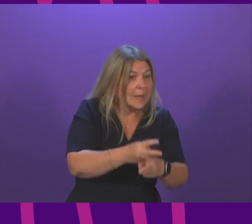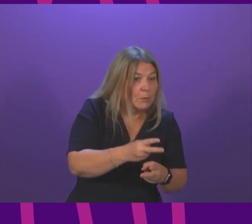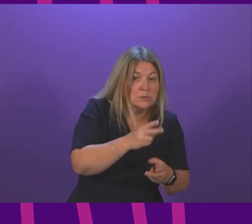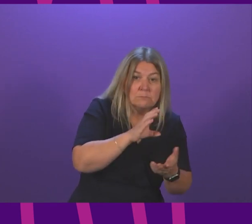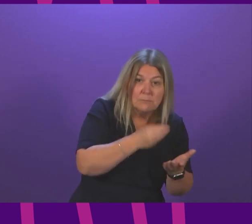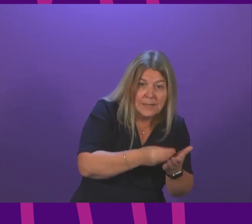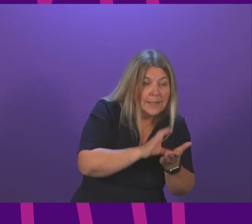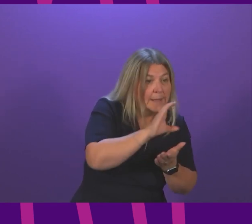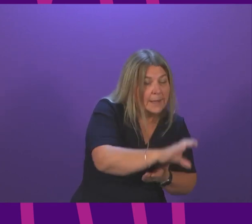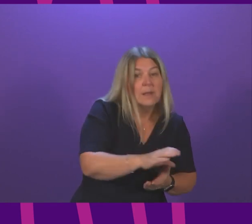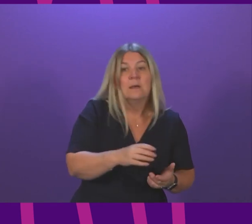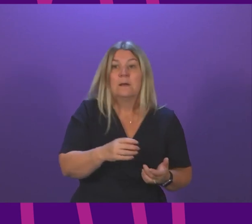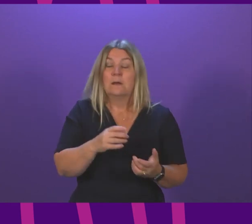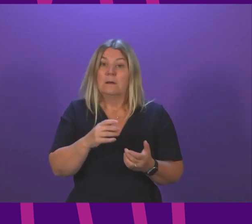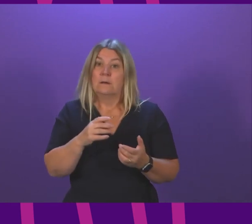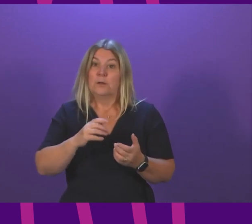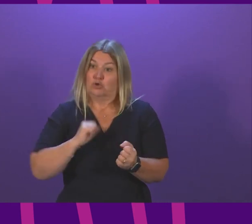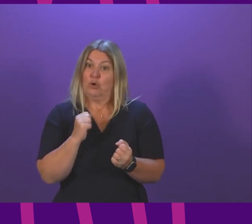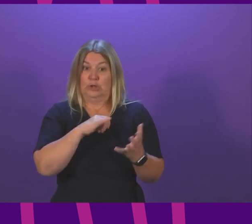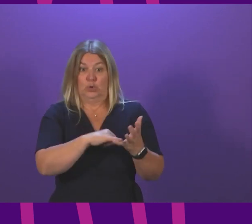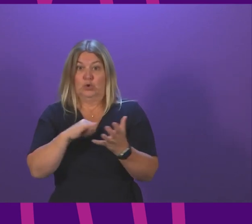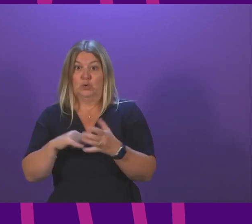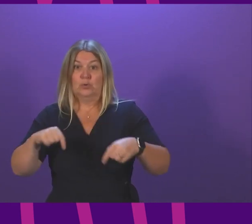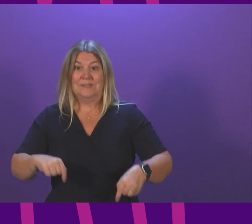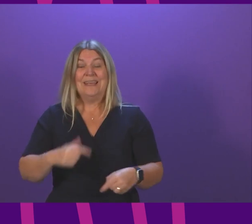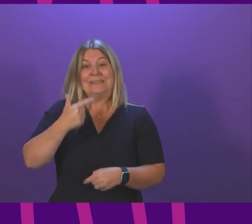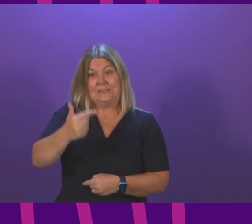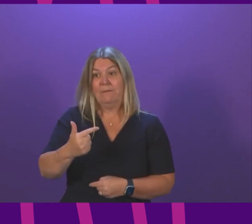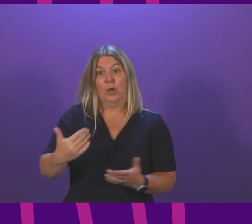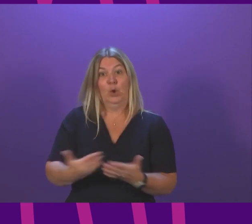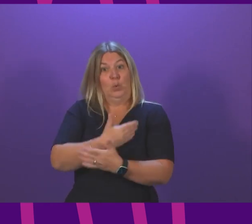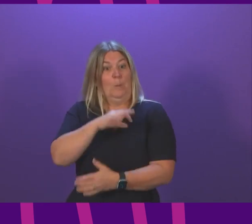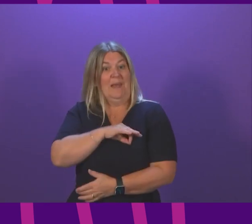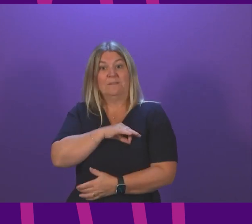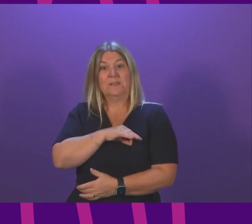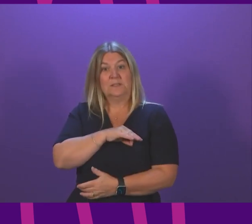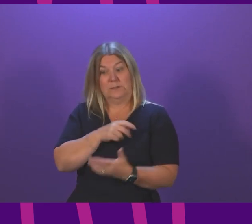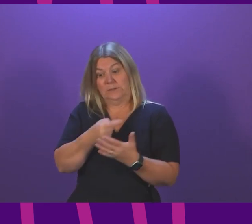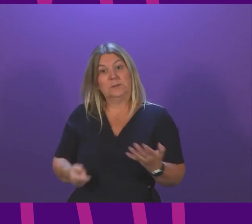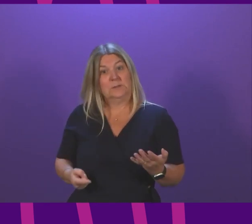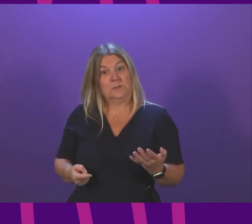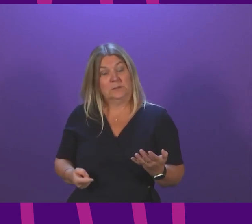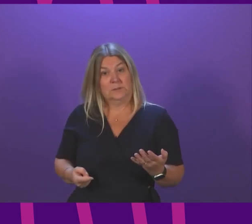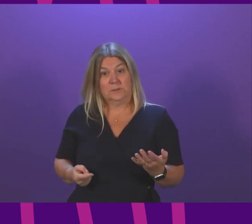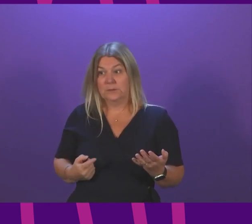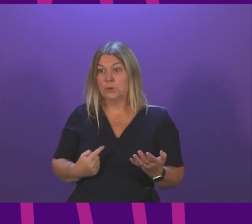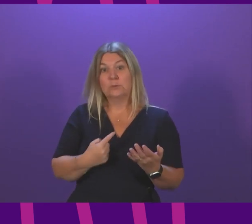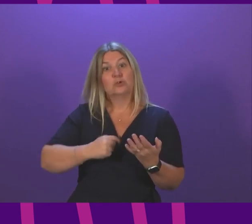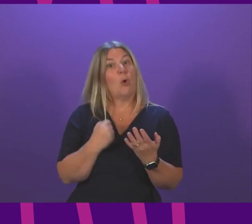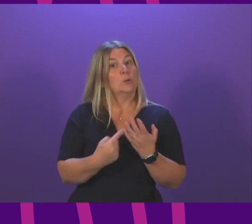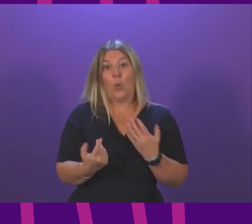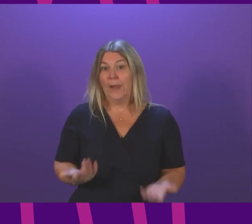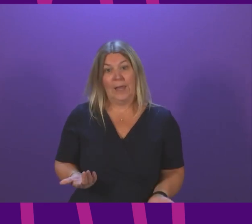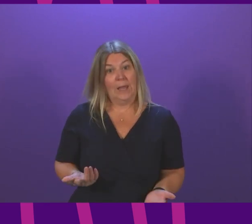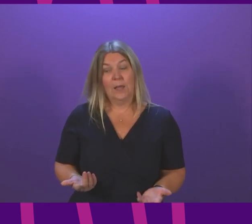the seven benefits that don't exist anywhere else in the UK that Social Security Scotland is already delivering we do act to use our